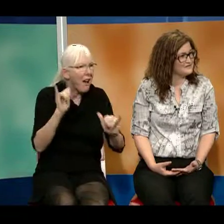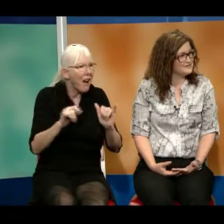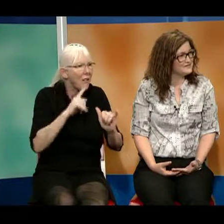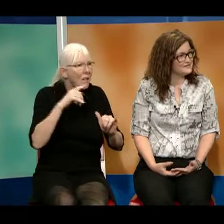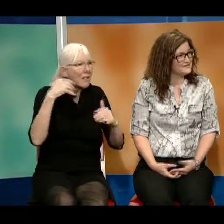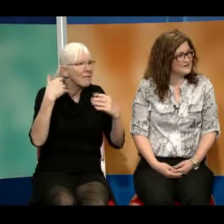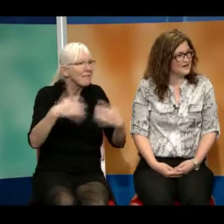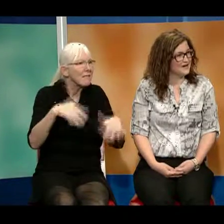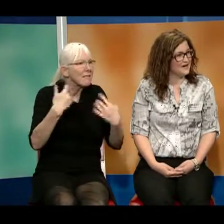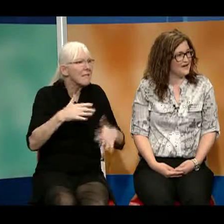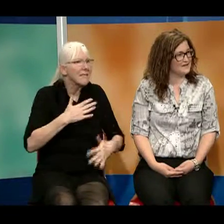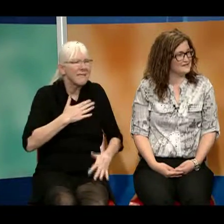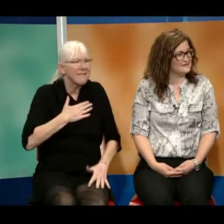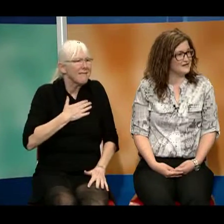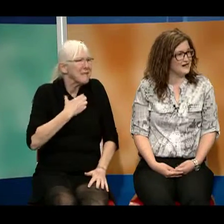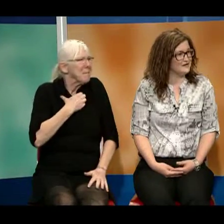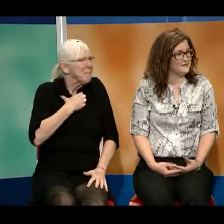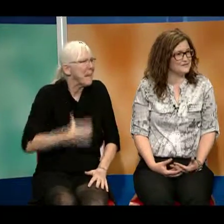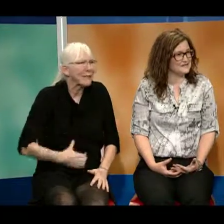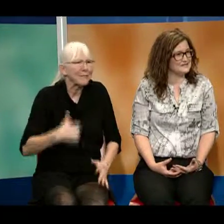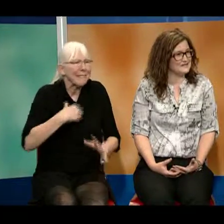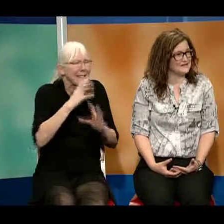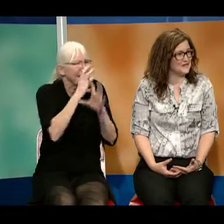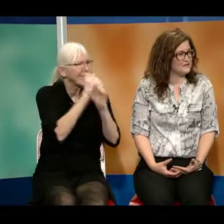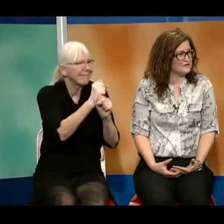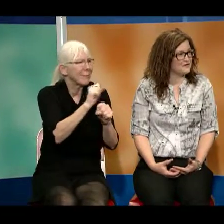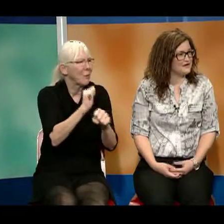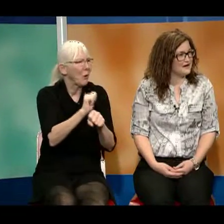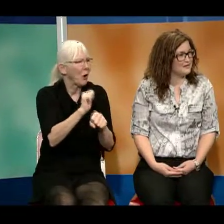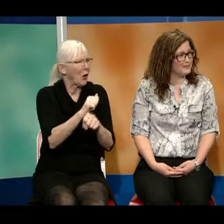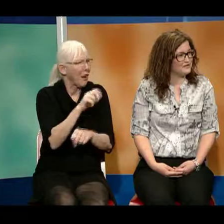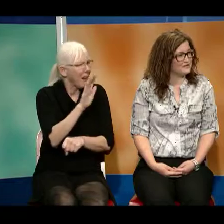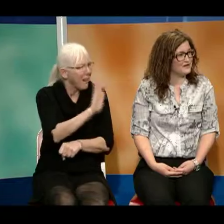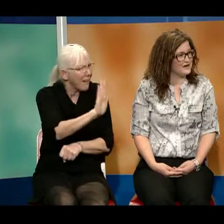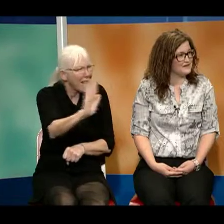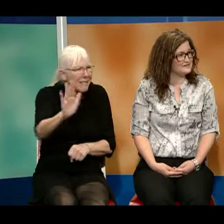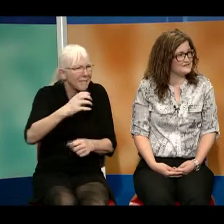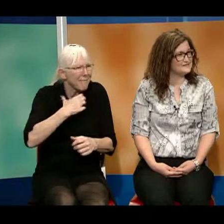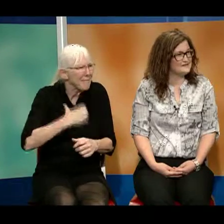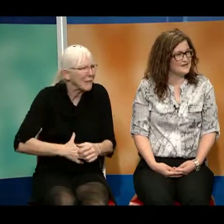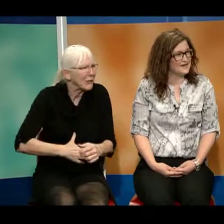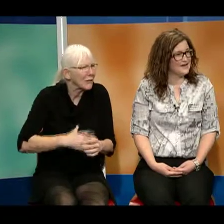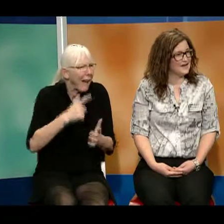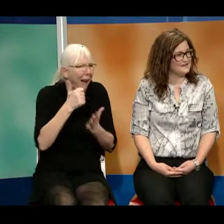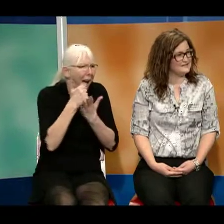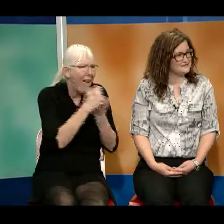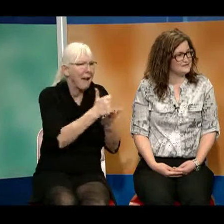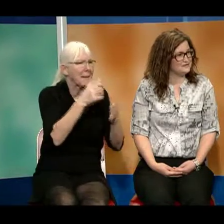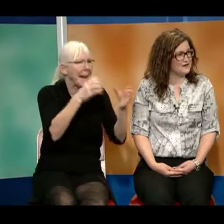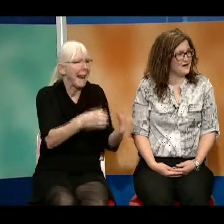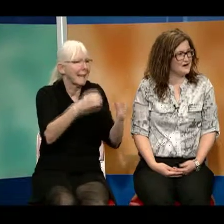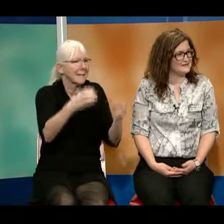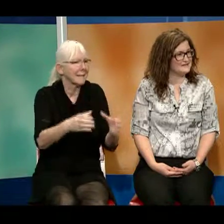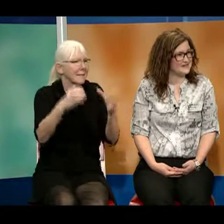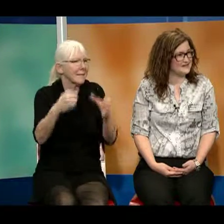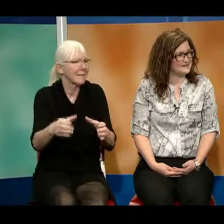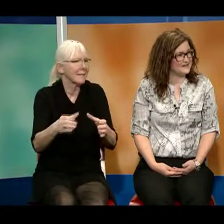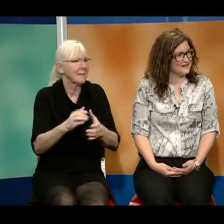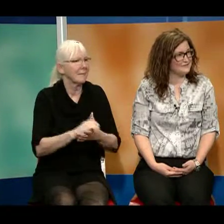and how amazing they were in helping their clients. And so I decided that I